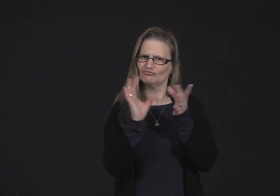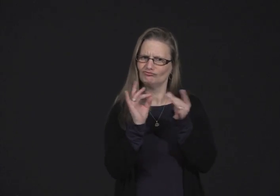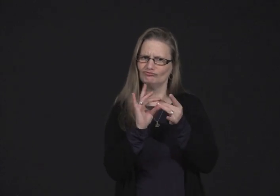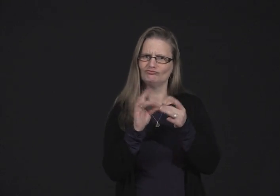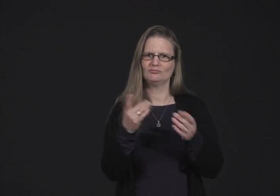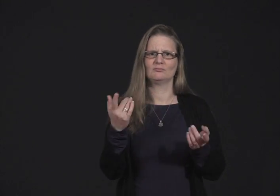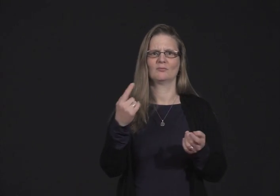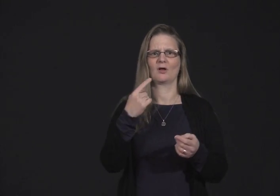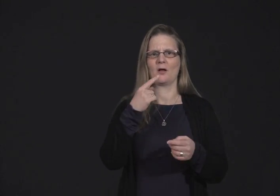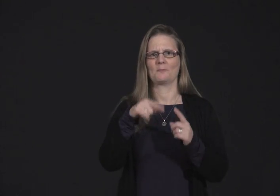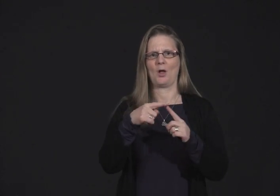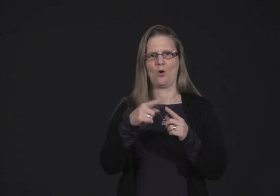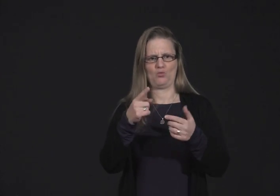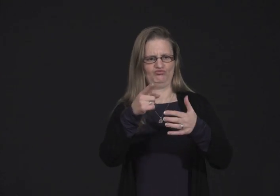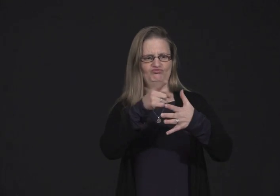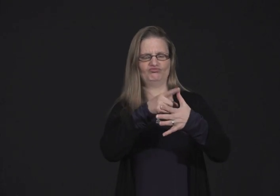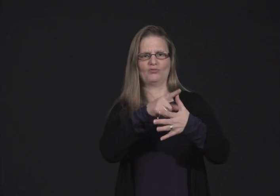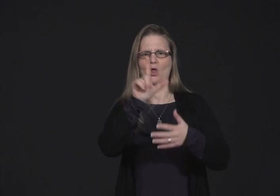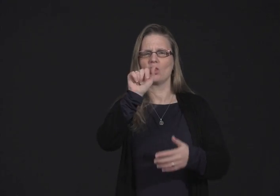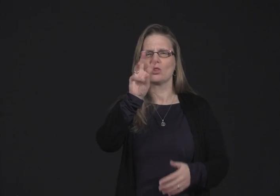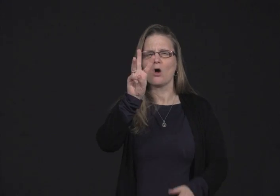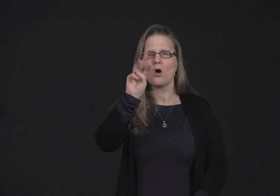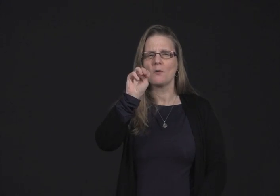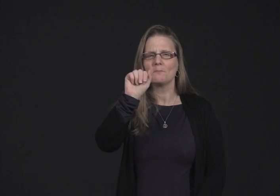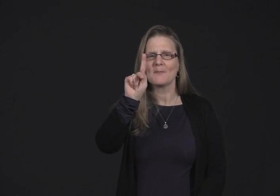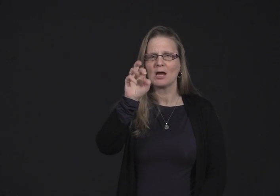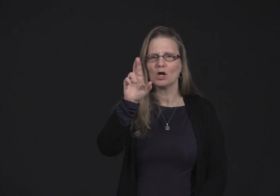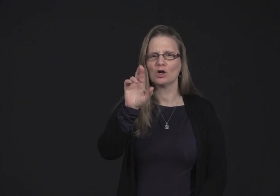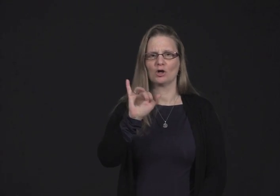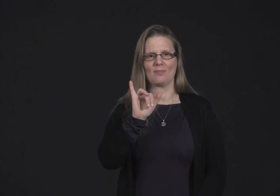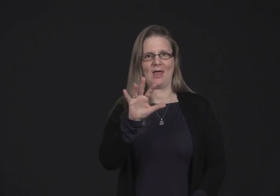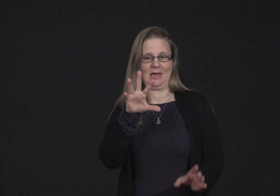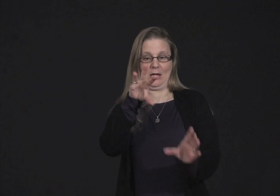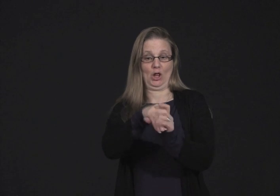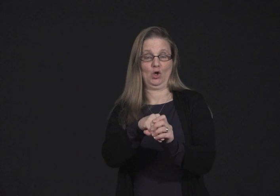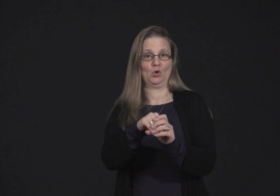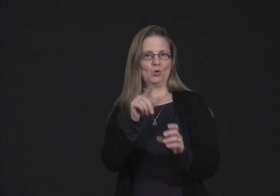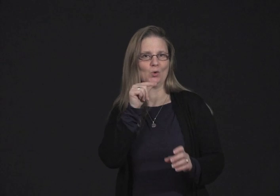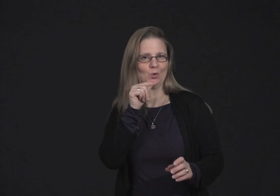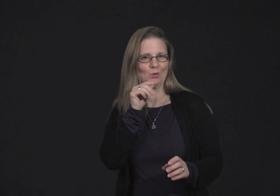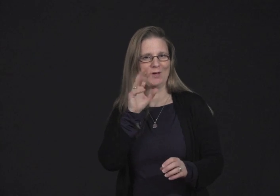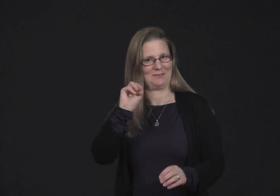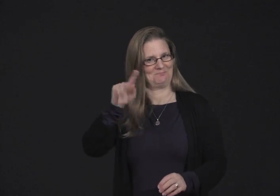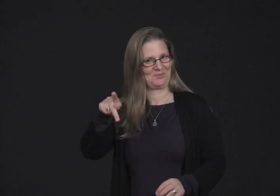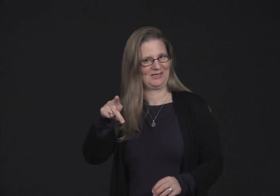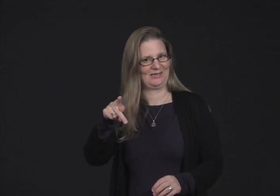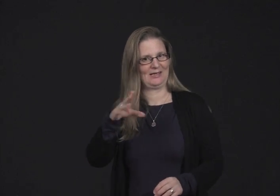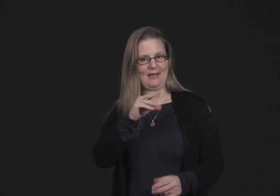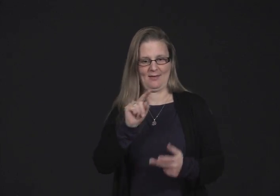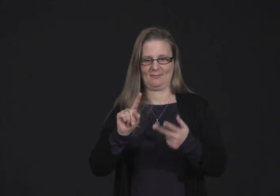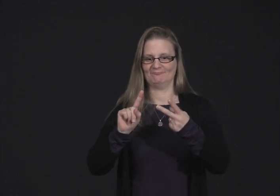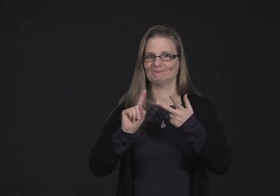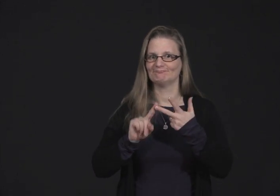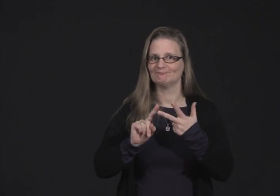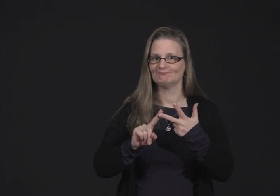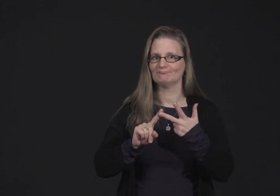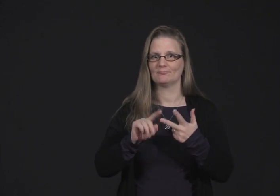So, just going back to what Nigel said earlier about the lawmakers. That also includes our MPs